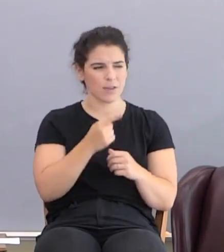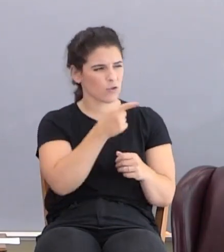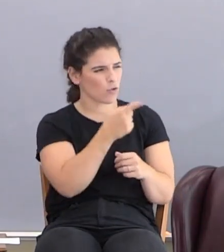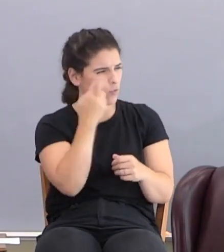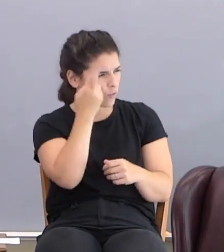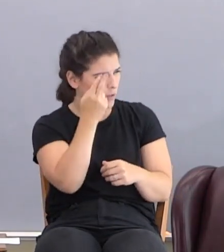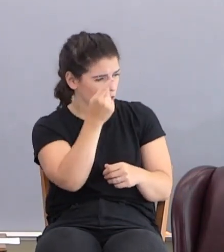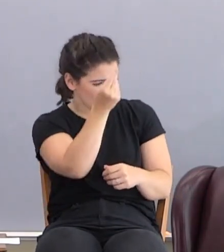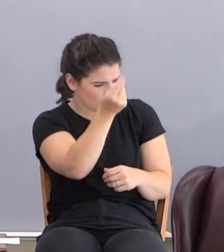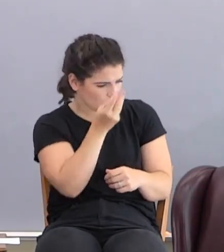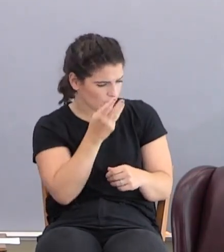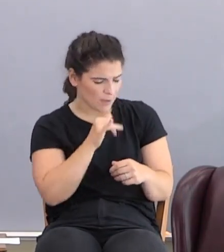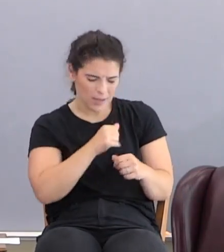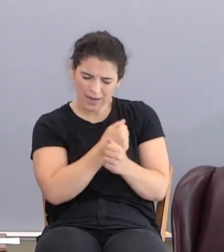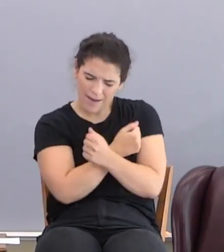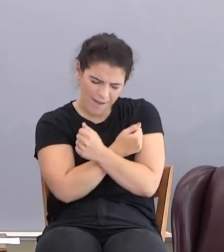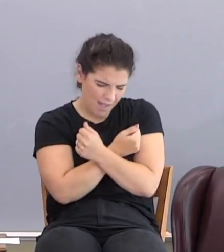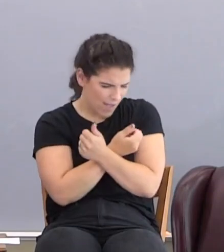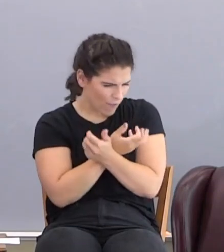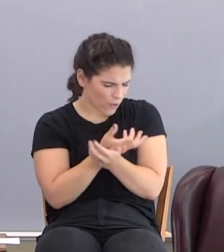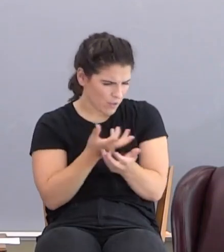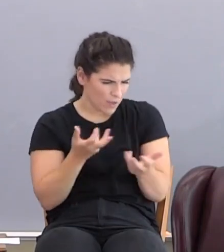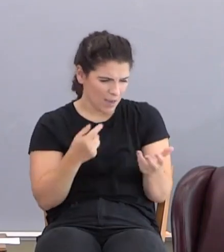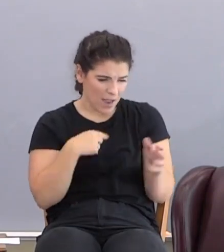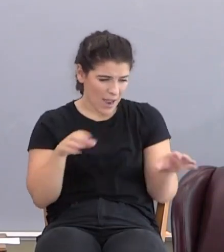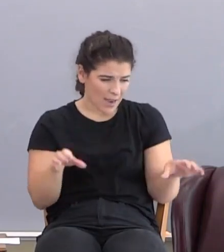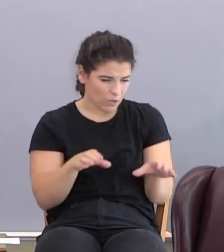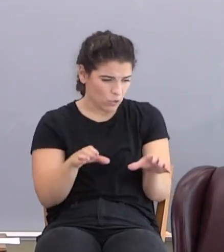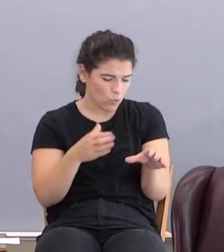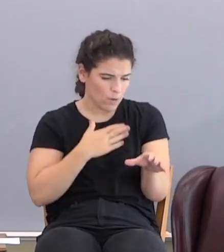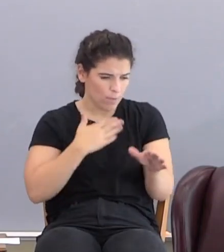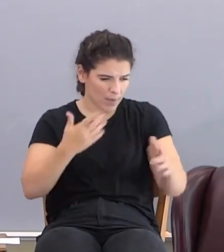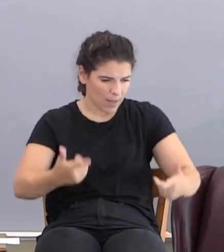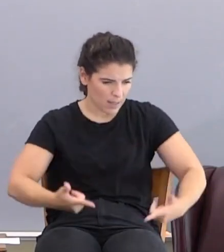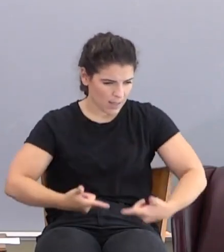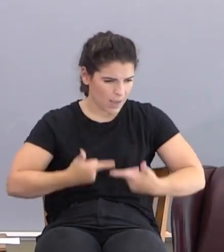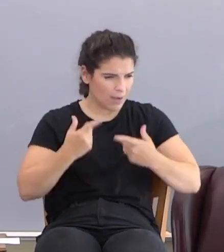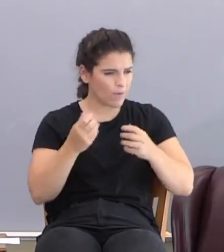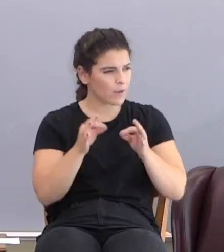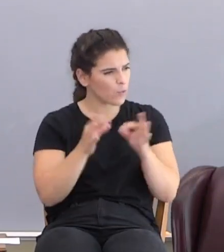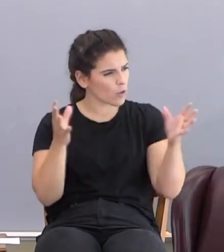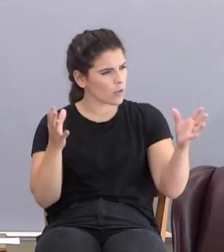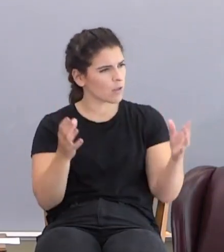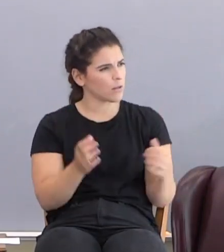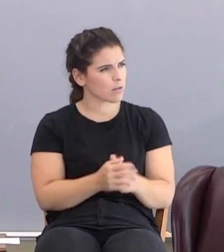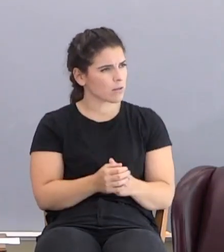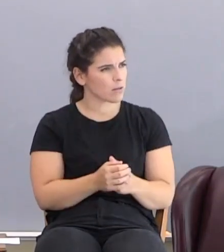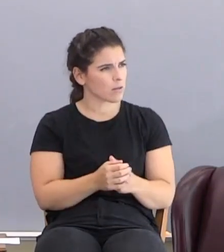do you realize you're telling me that everything I do in my life is worthless?